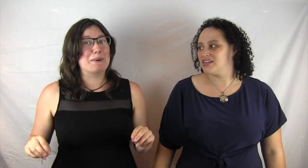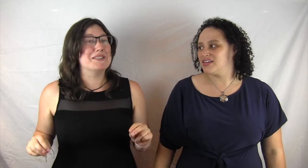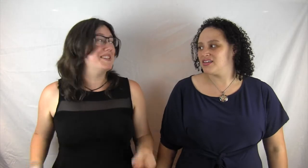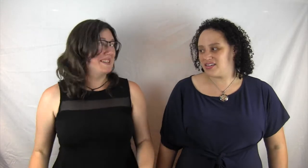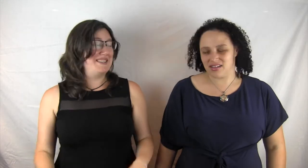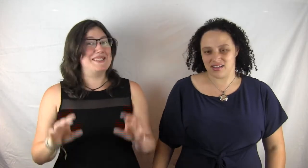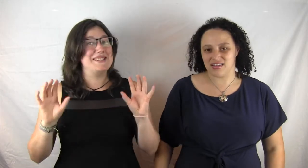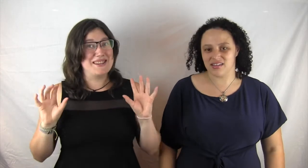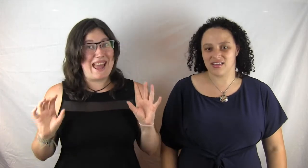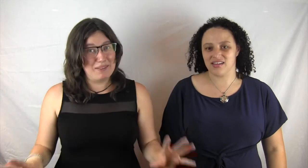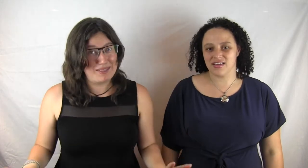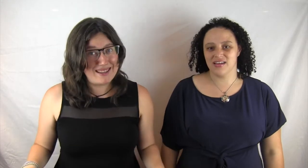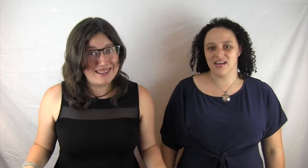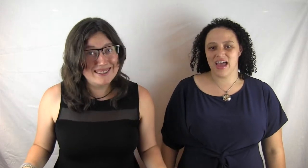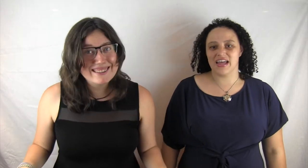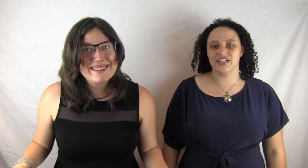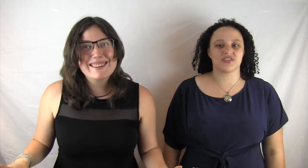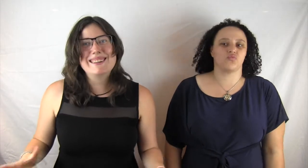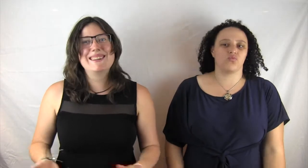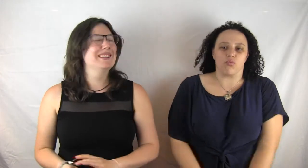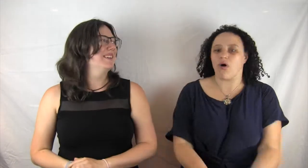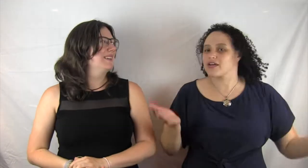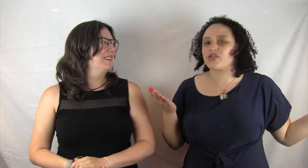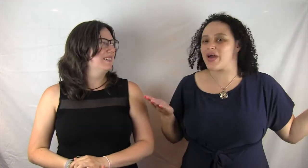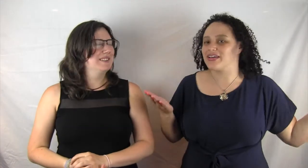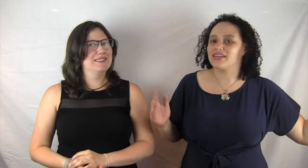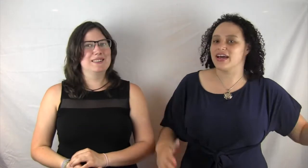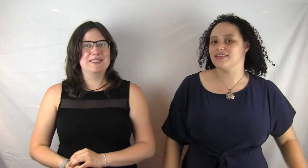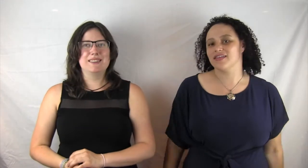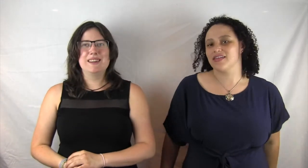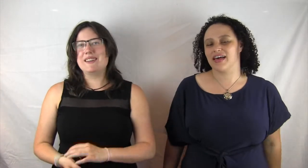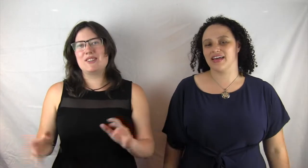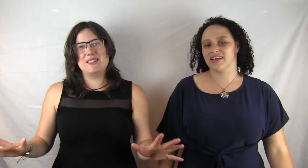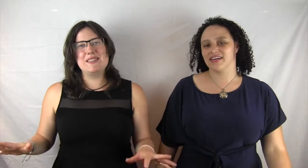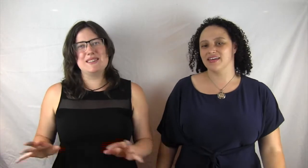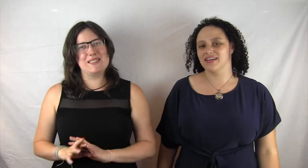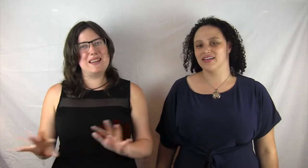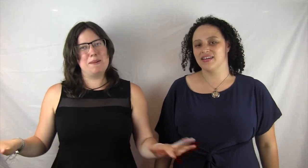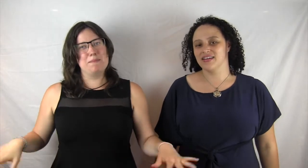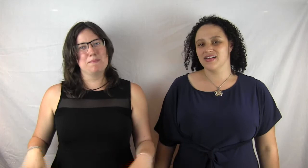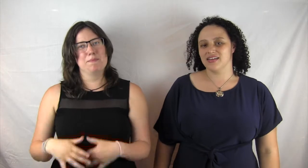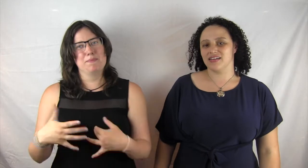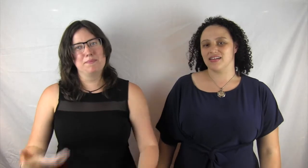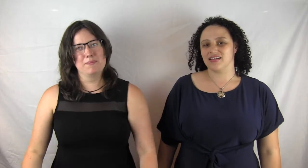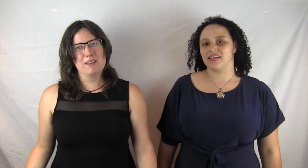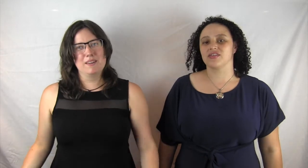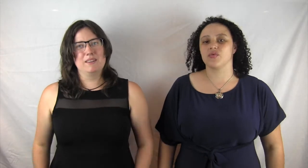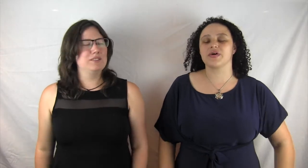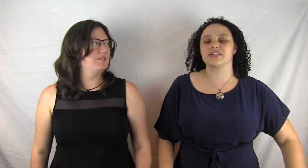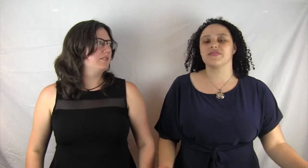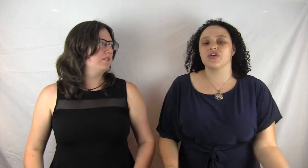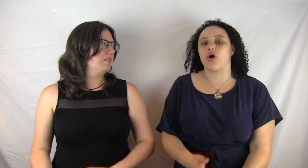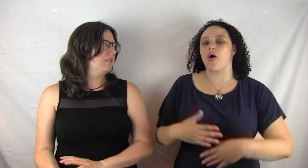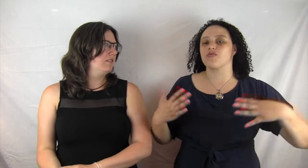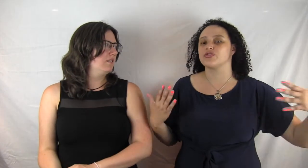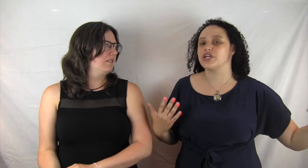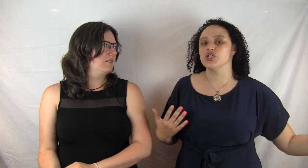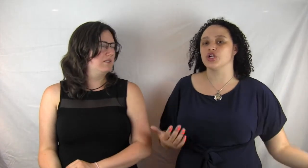person. This is unhealthy. And he just walks away at the end. It just didn't seem like there wasn't even a conversation